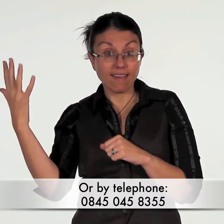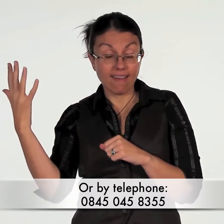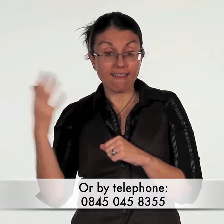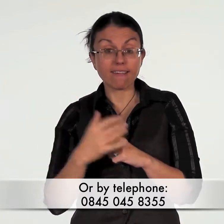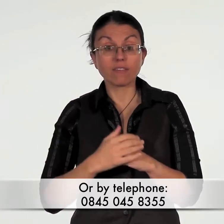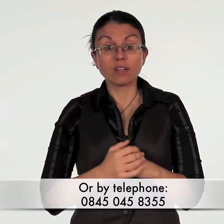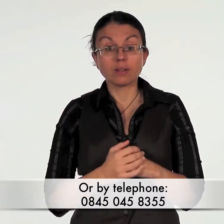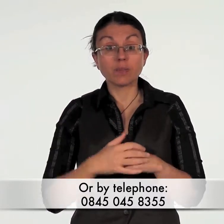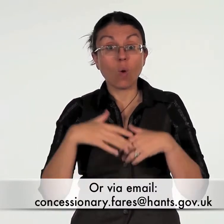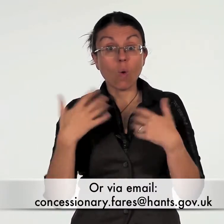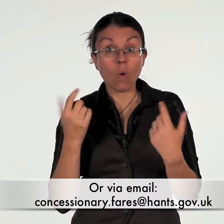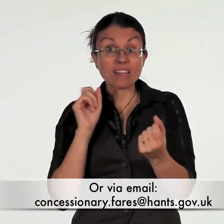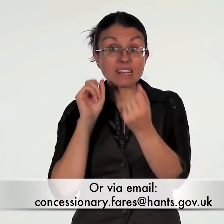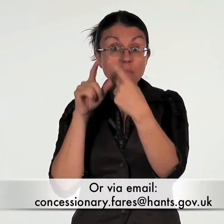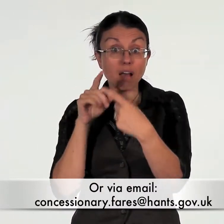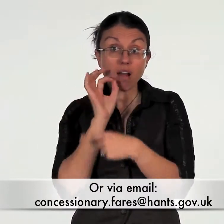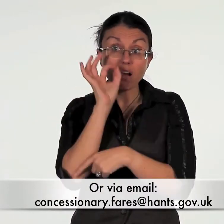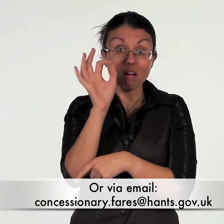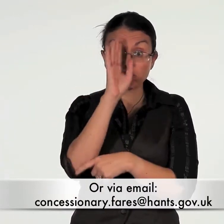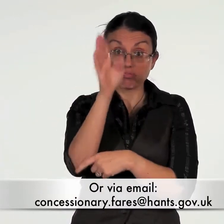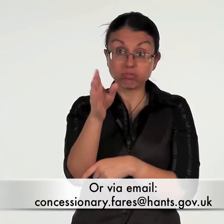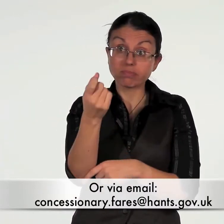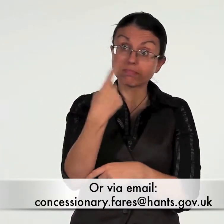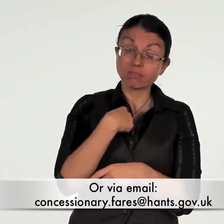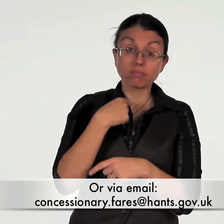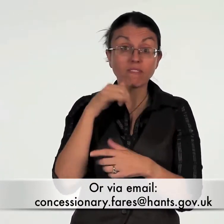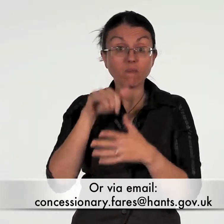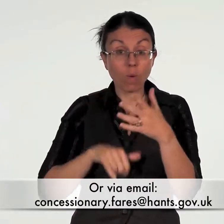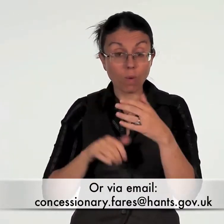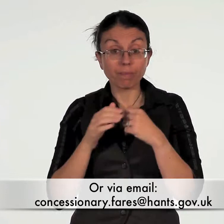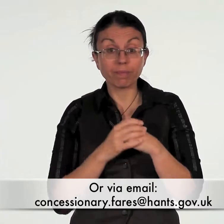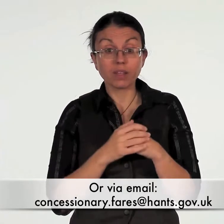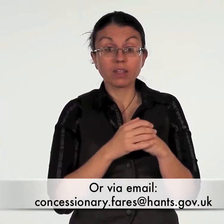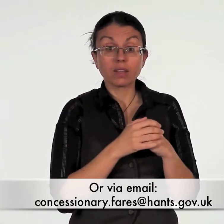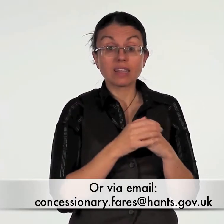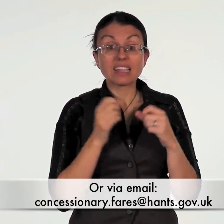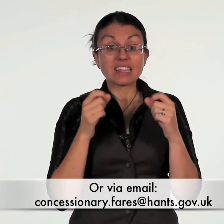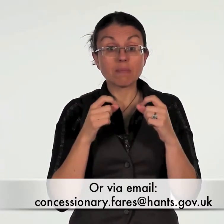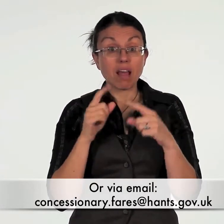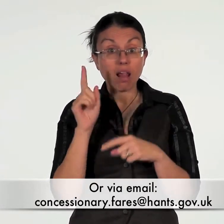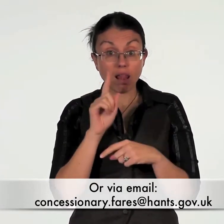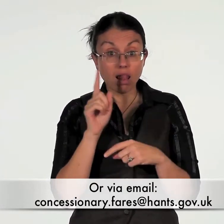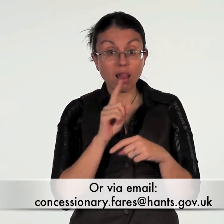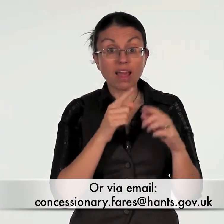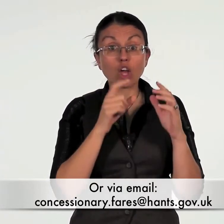or via email concessionary.fares at hans.gov